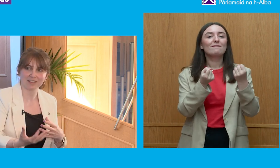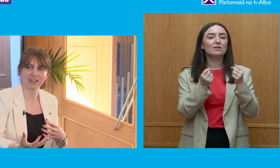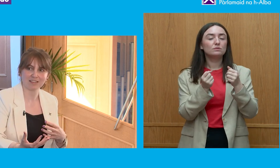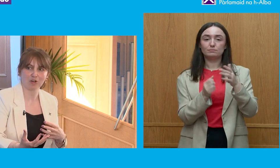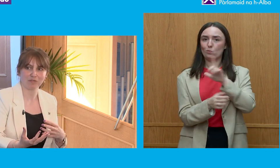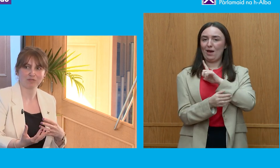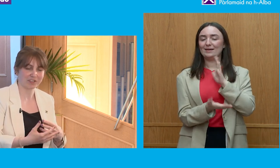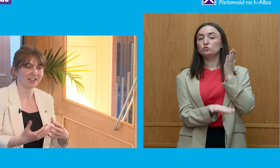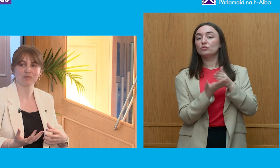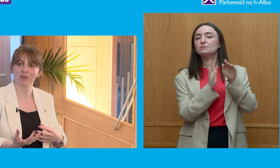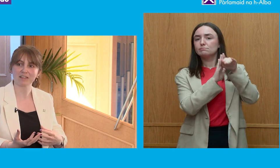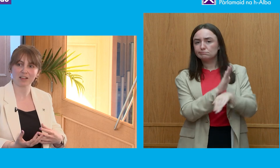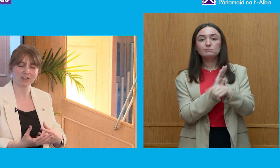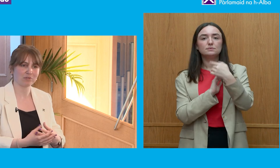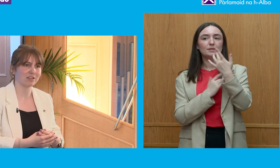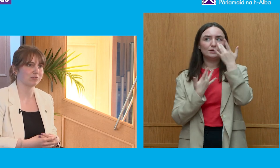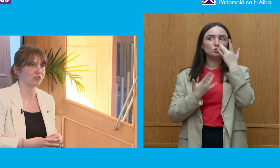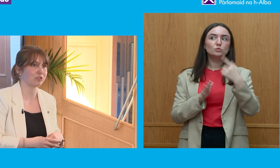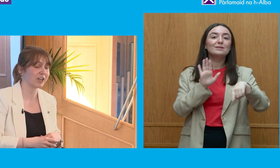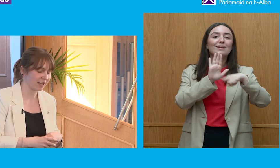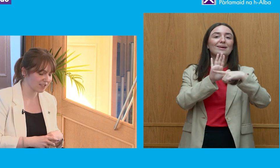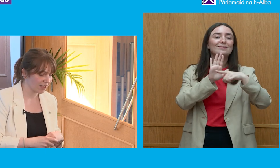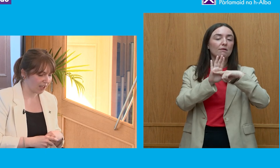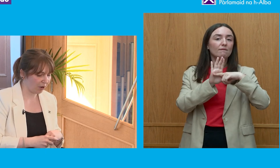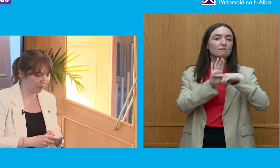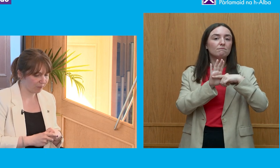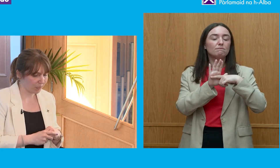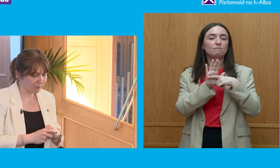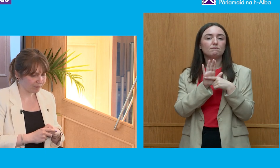that's still indicating of negative trends that we should look at.